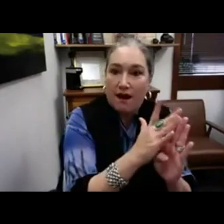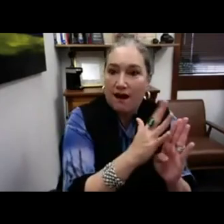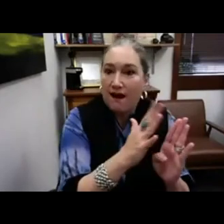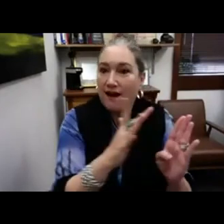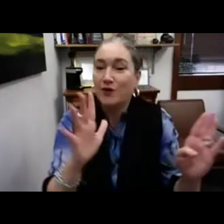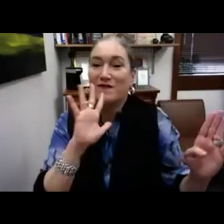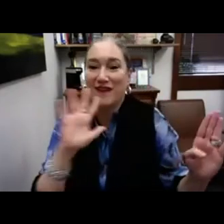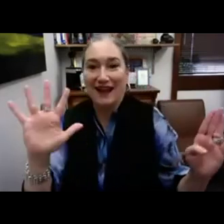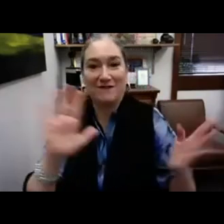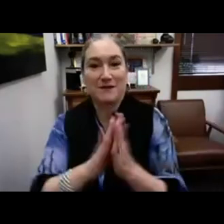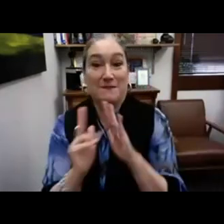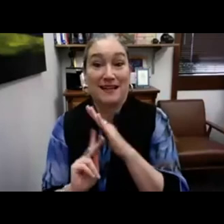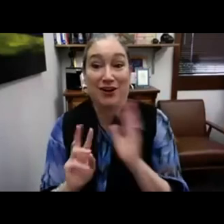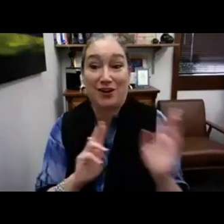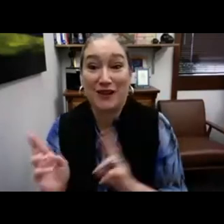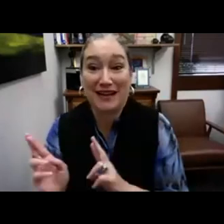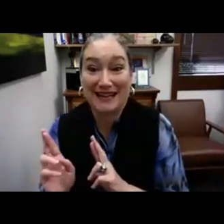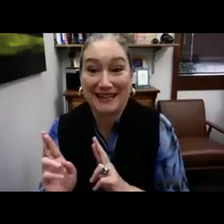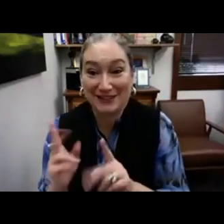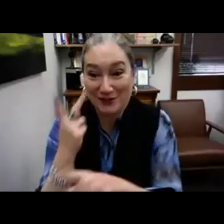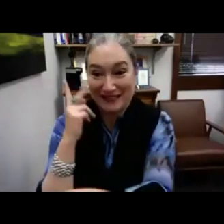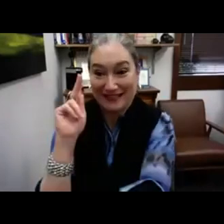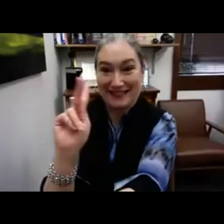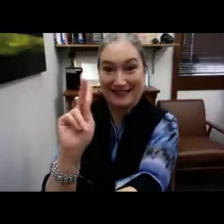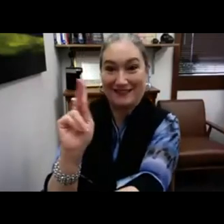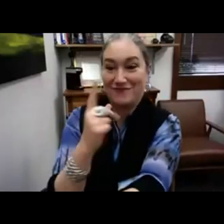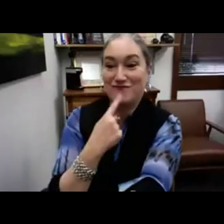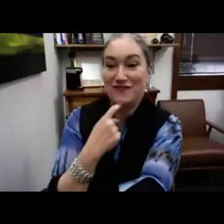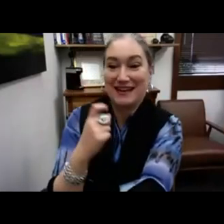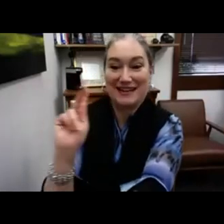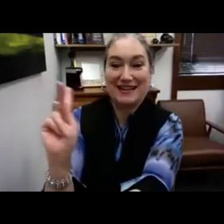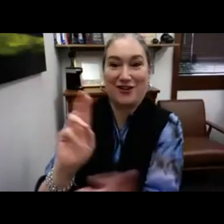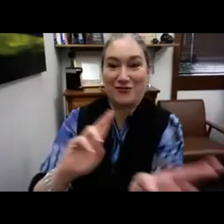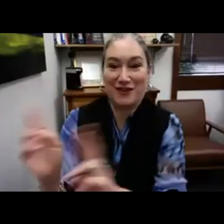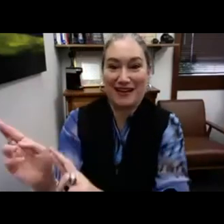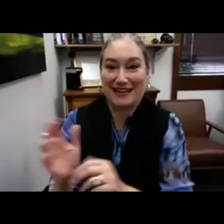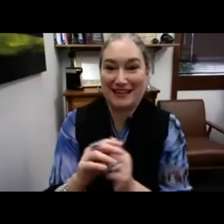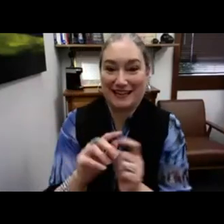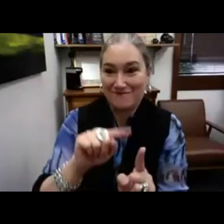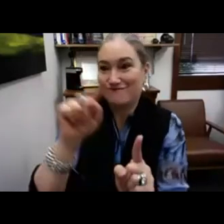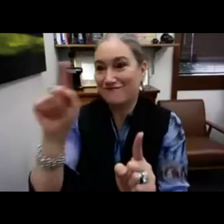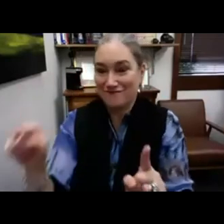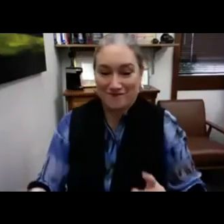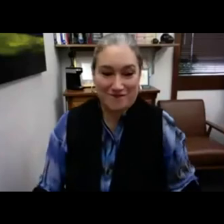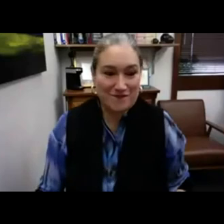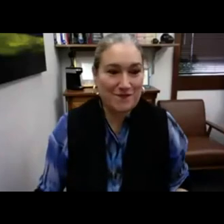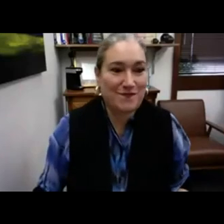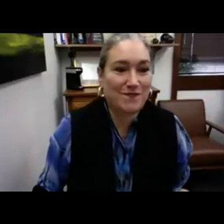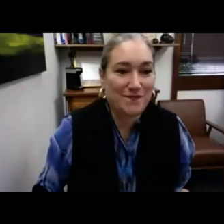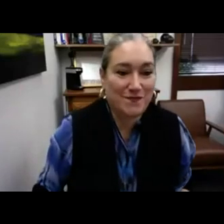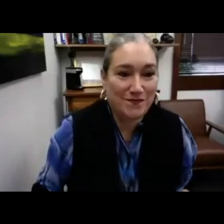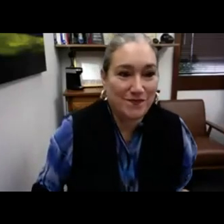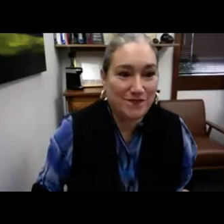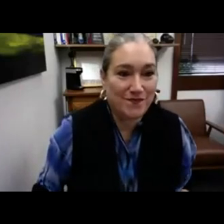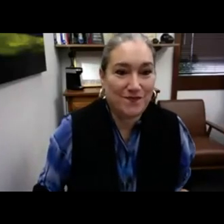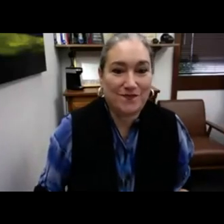about the different language milestones. And then they're on the road to becoming kindergarten ready. So you can see there's a red K in the lower right-hand corner.